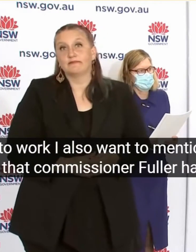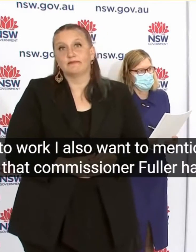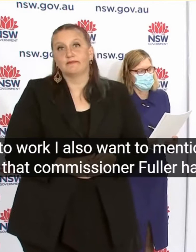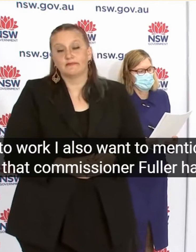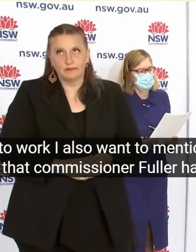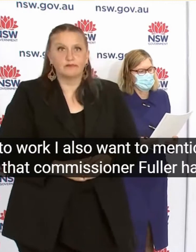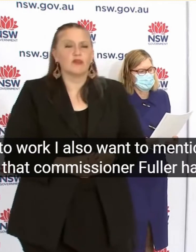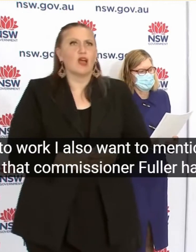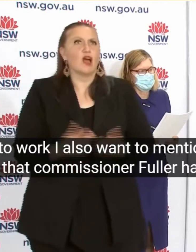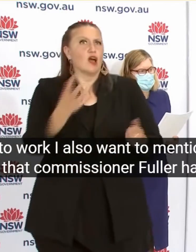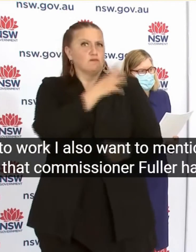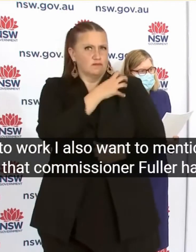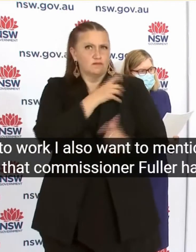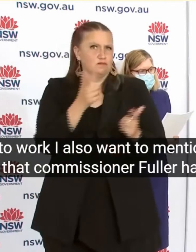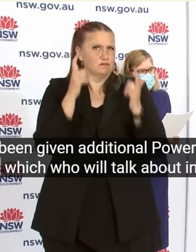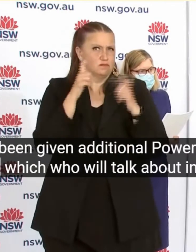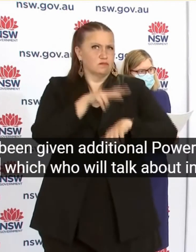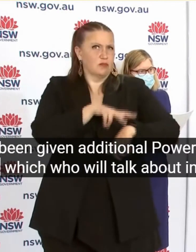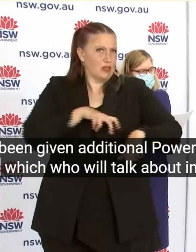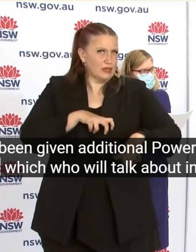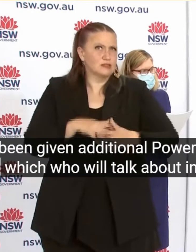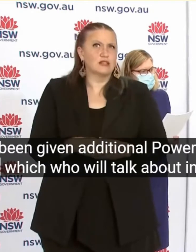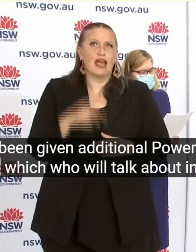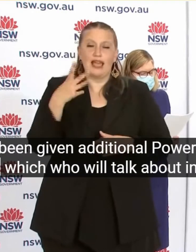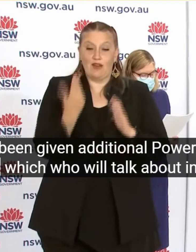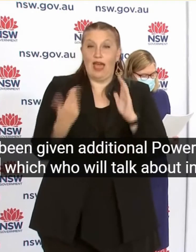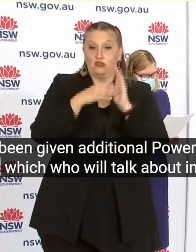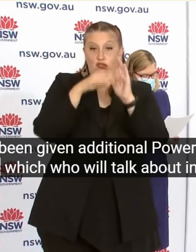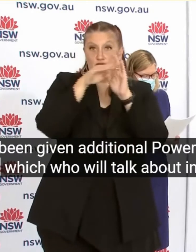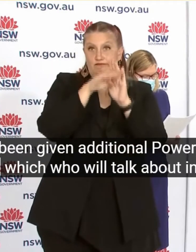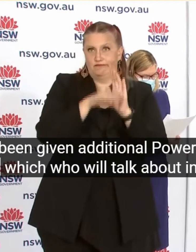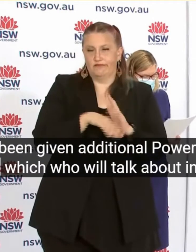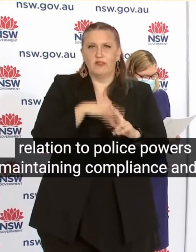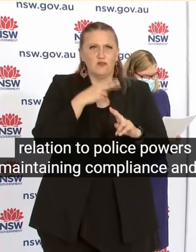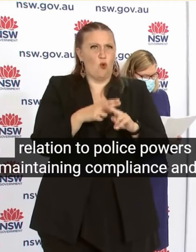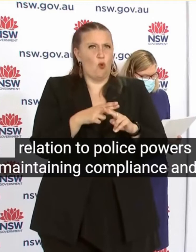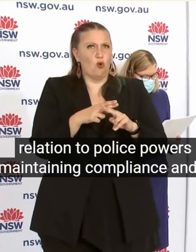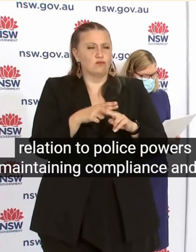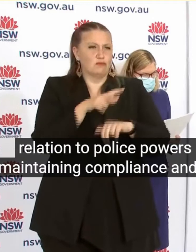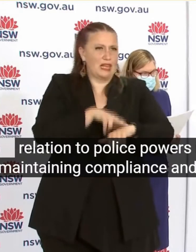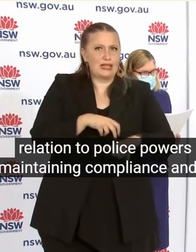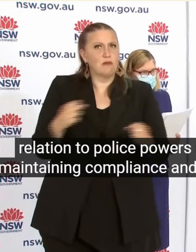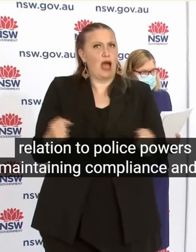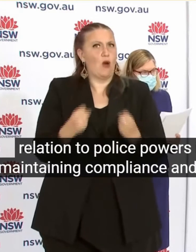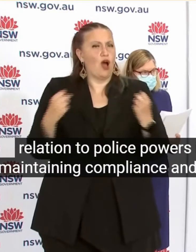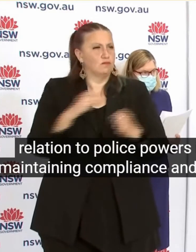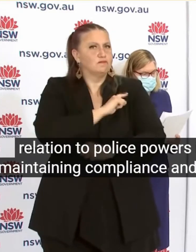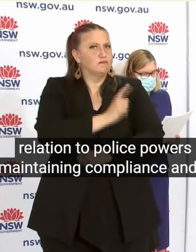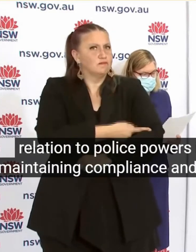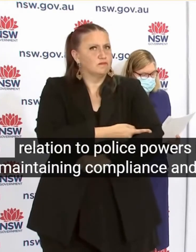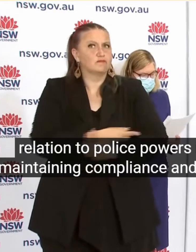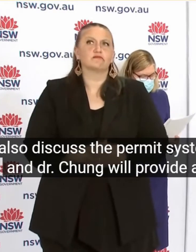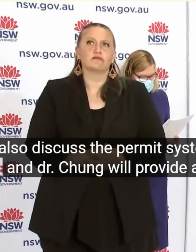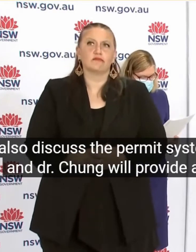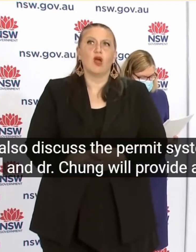talk about In relation to police powers In maintaining compliance And he'll also discuss the permit system And Dr Chant will